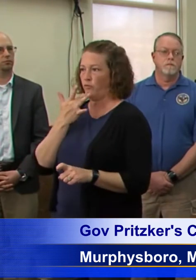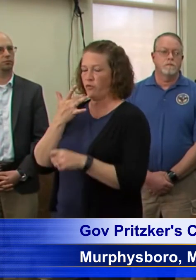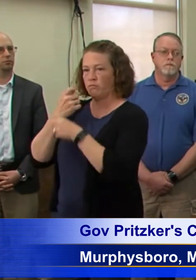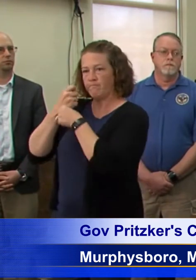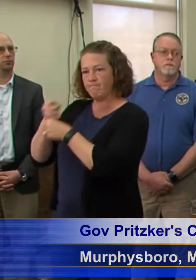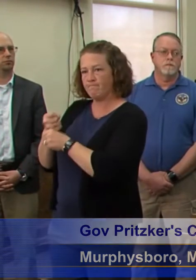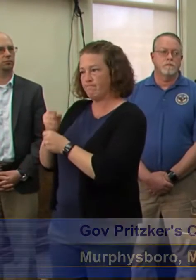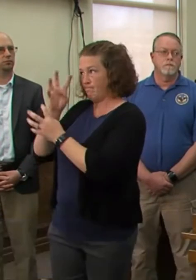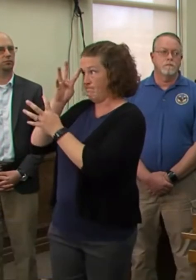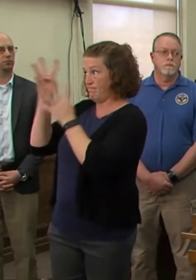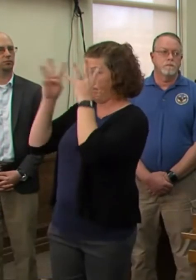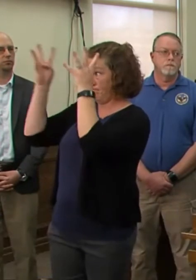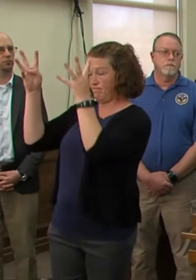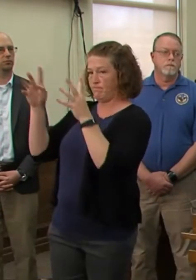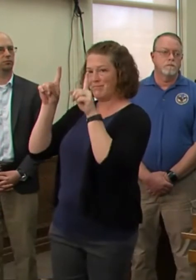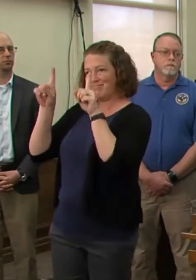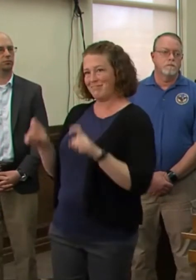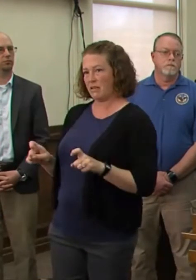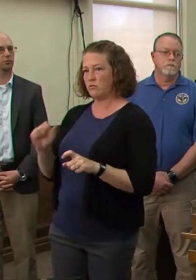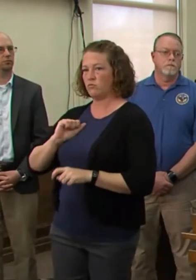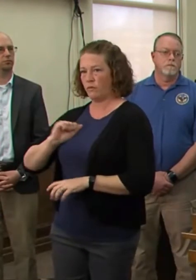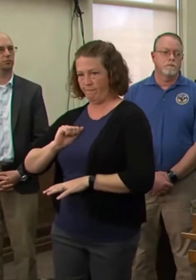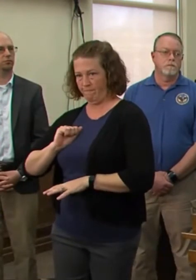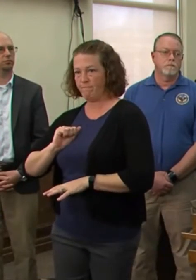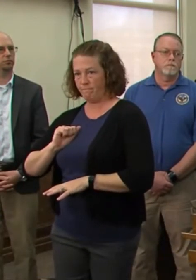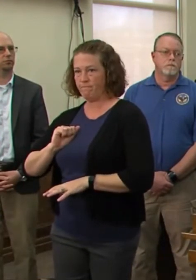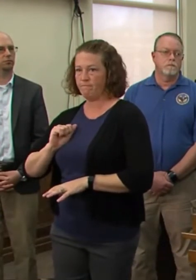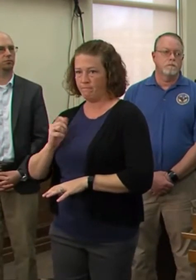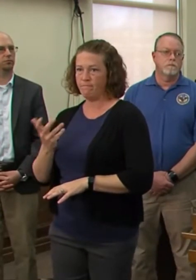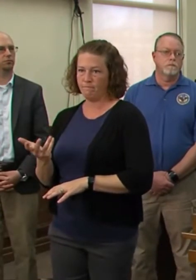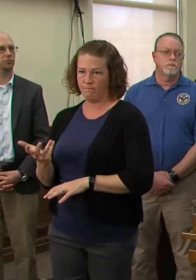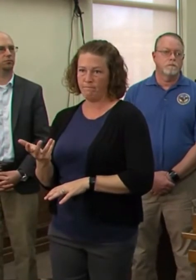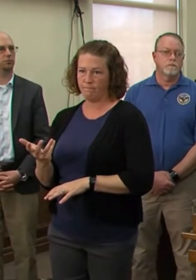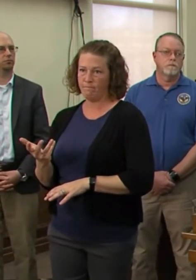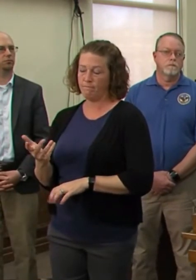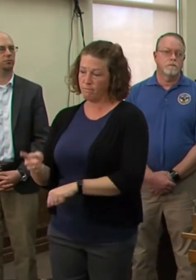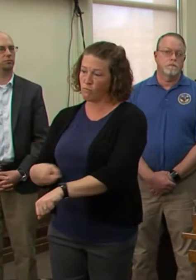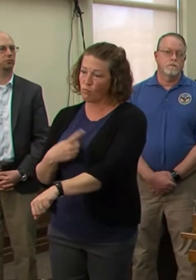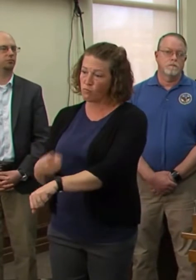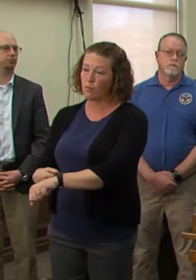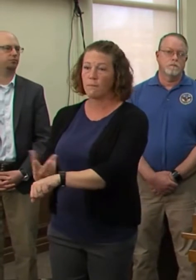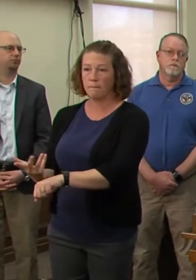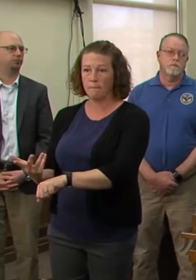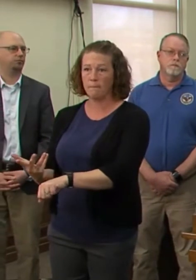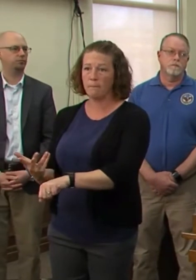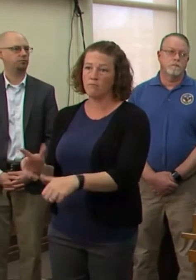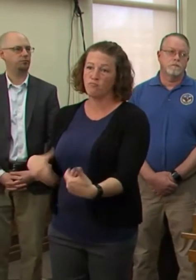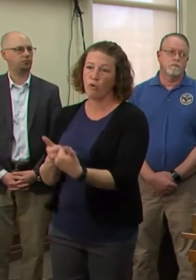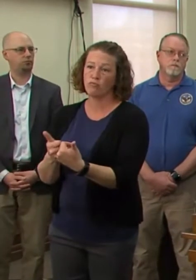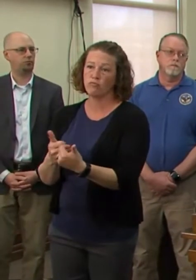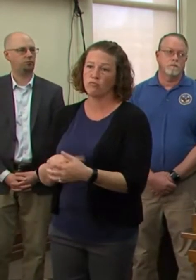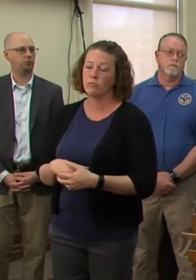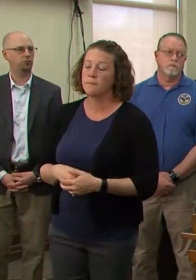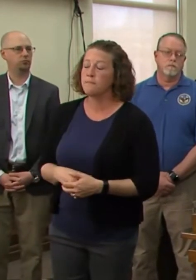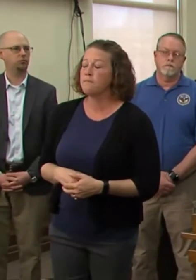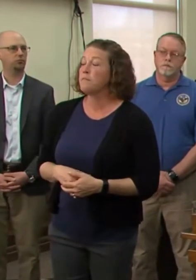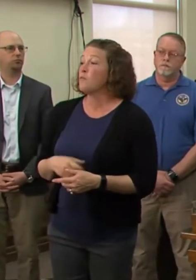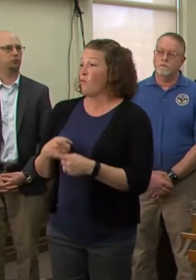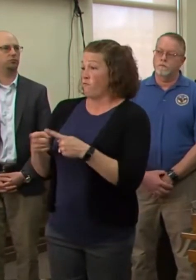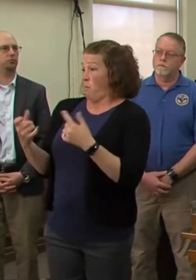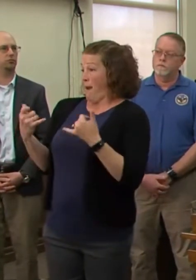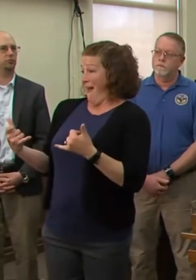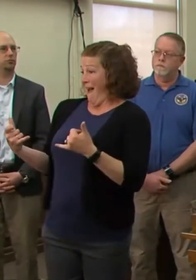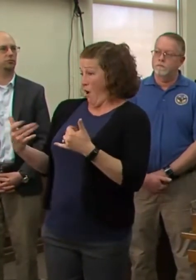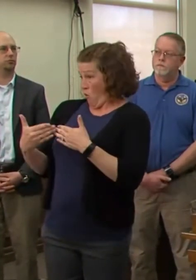uh, in the United States. And, and that's taken a long time in the supply chain for it wasn't ready. Uh, so that's been a real challenge. Okay. So going forward, that's the